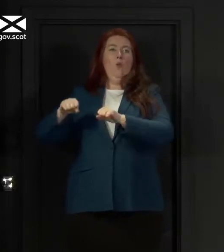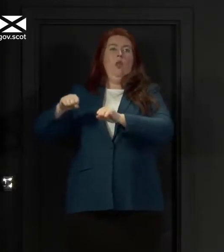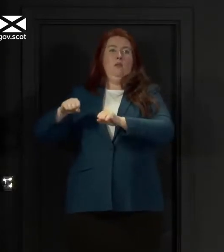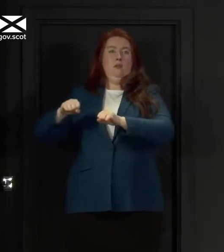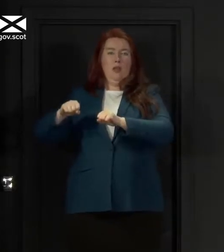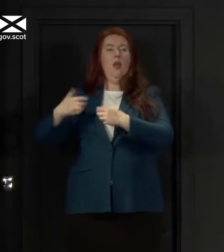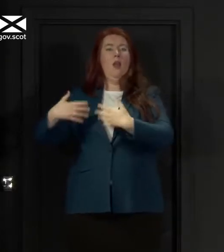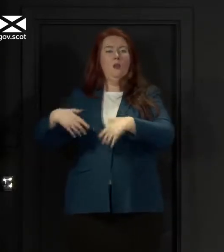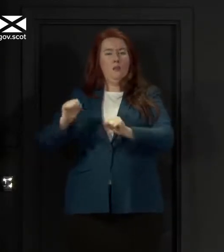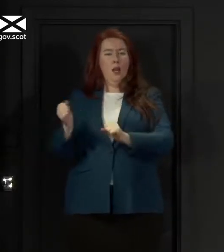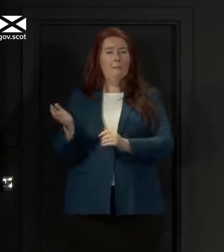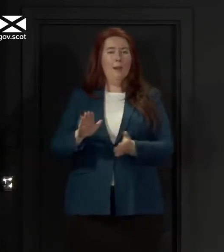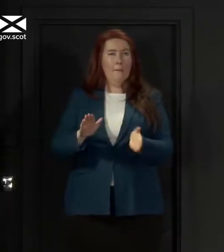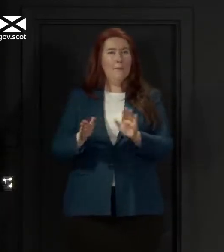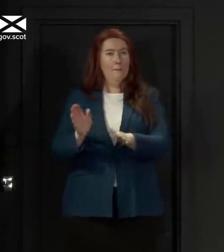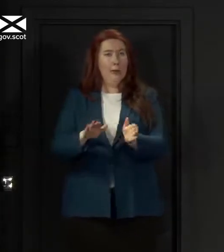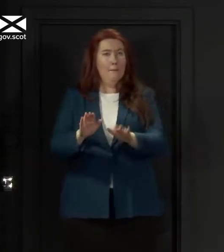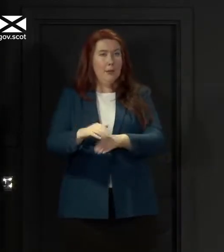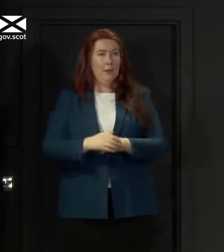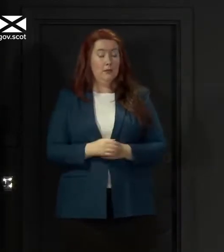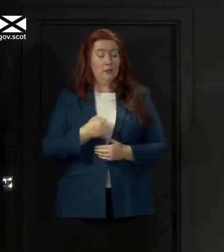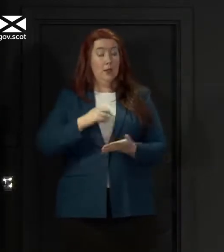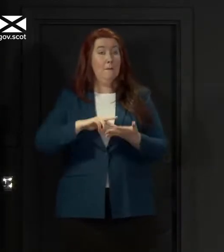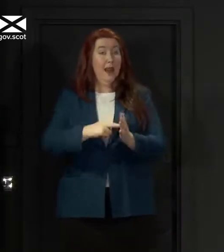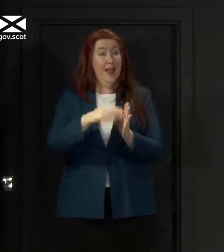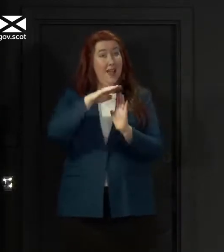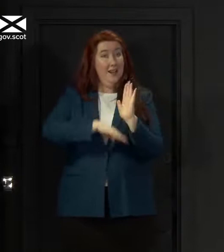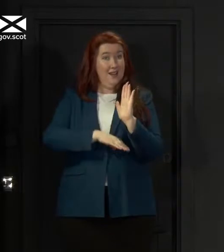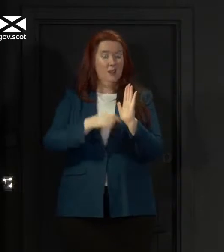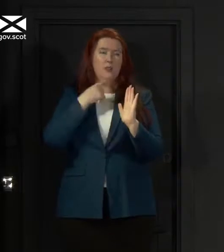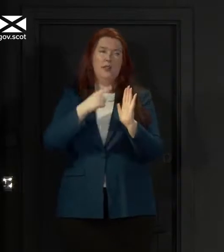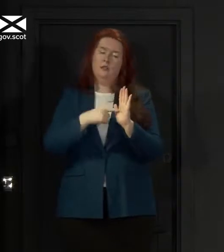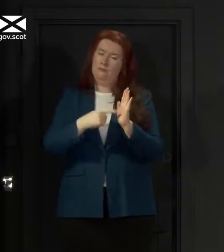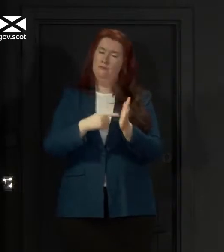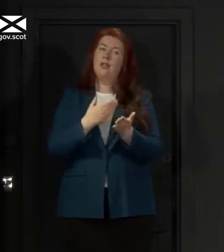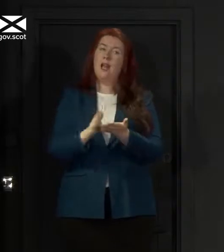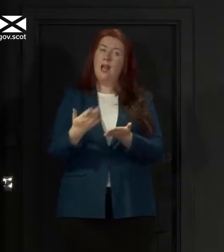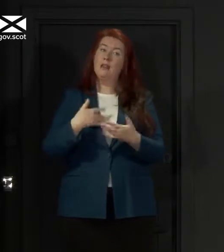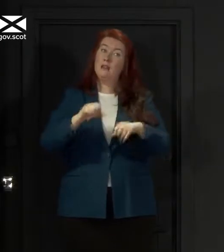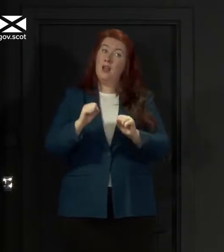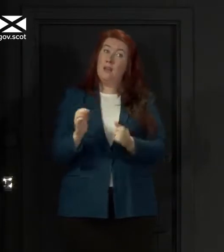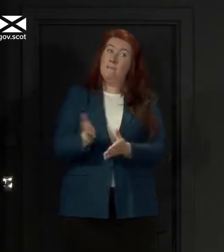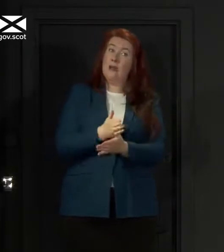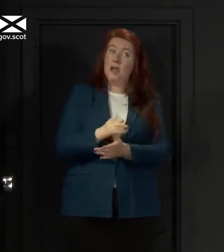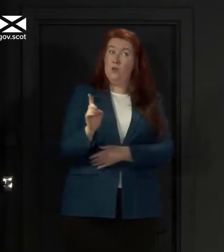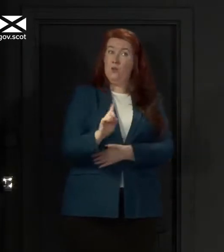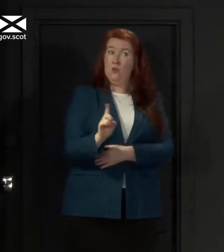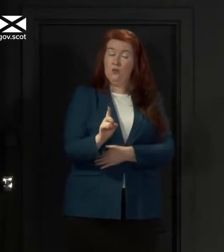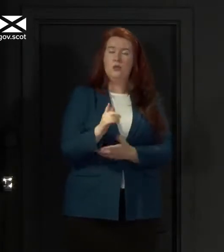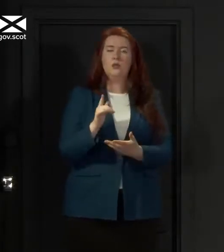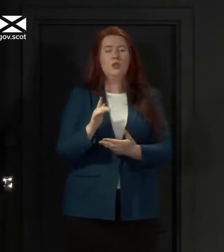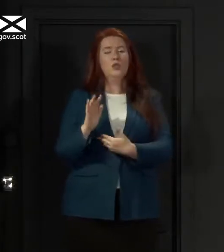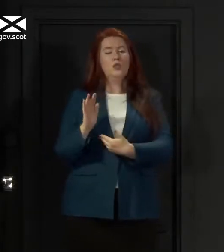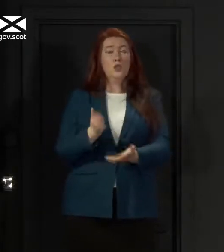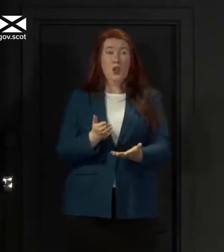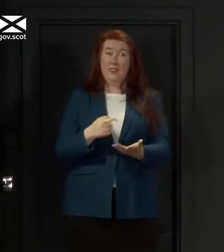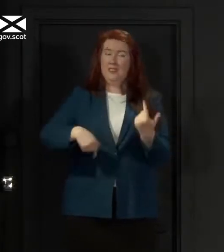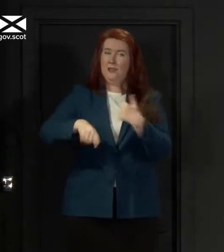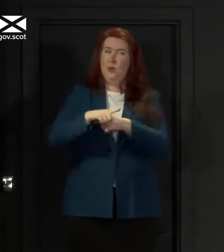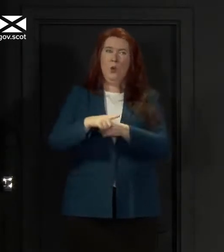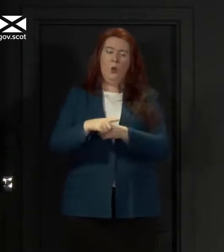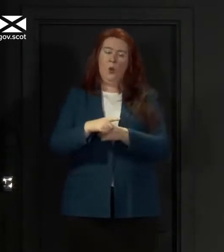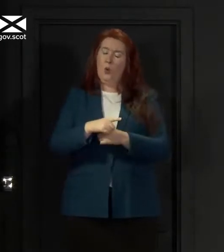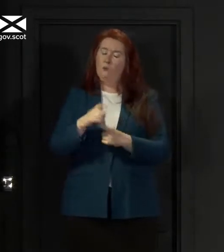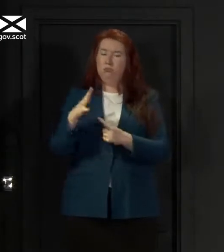The mobilisation plan makes clear that we will start with the resumption of those services whose absence is